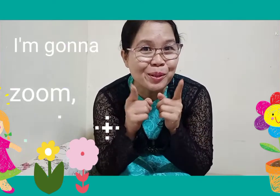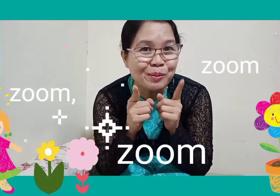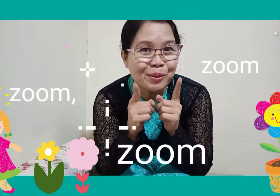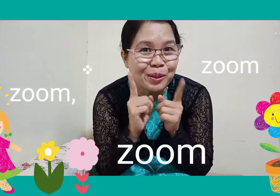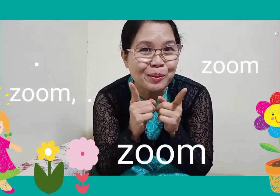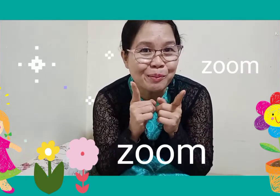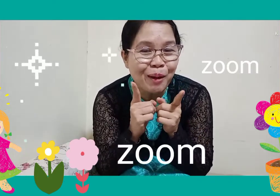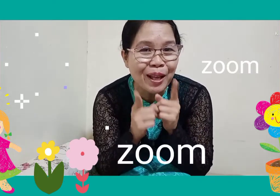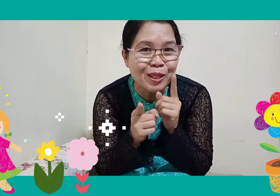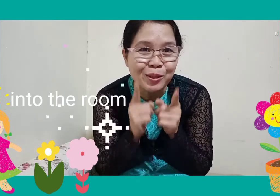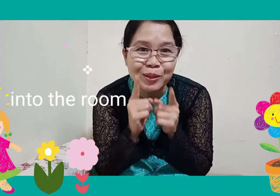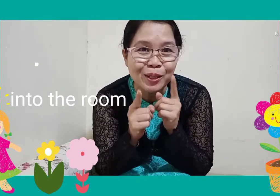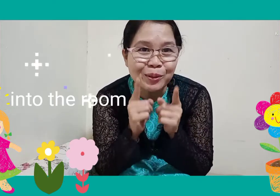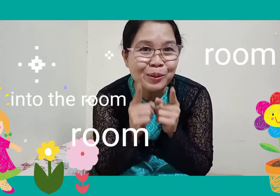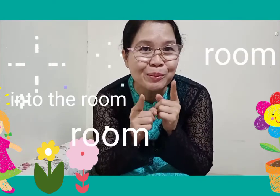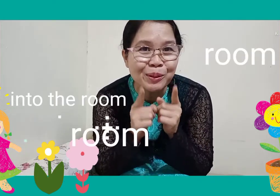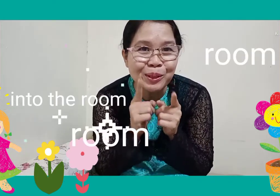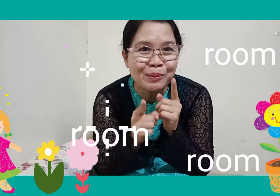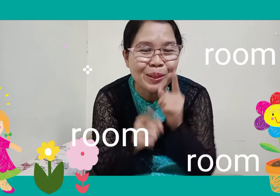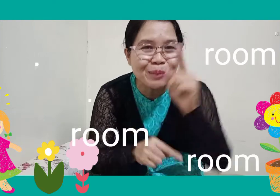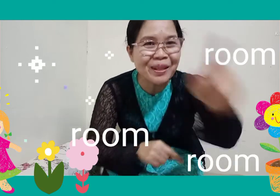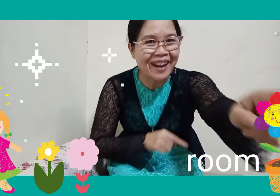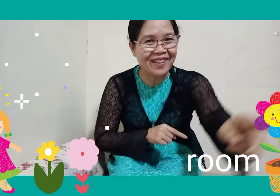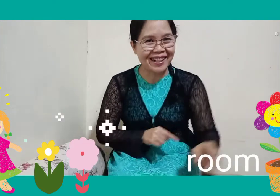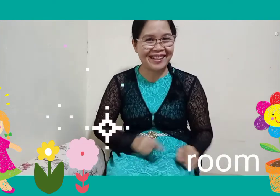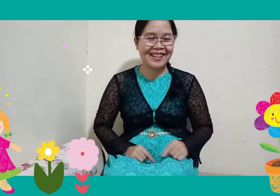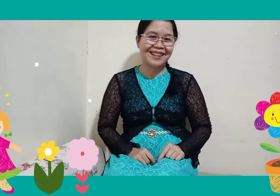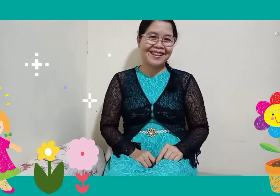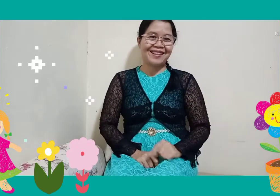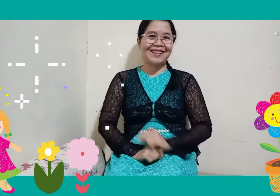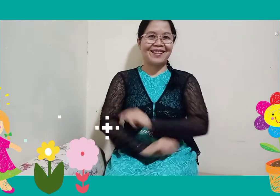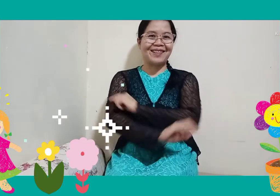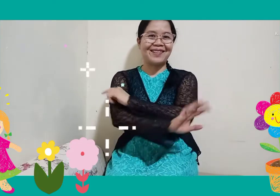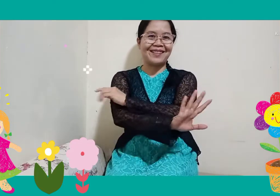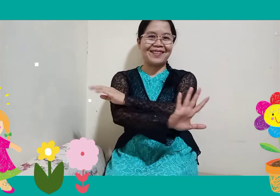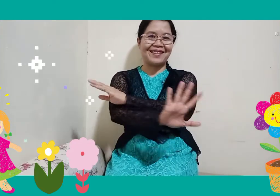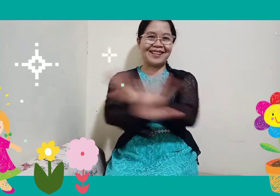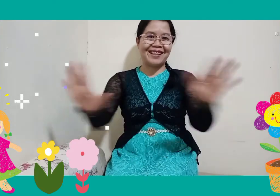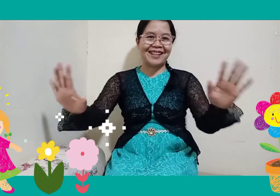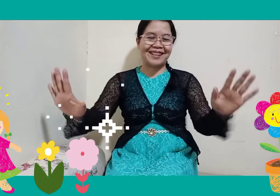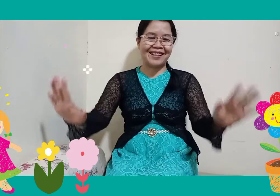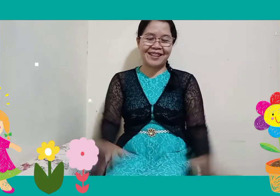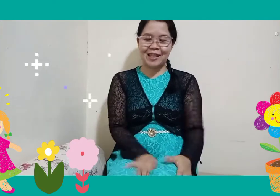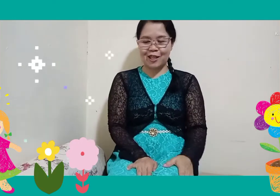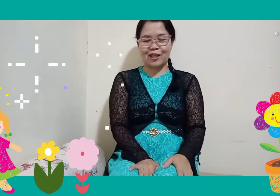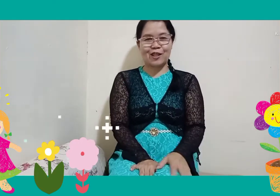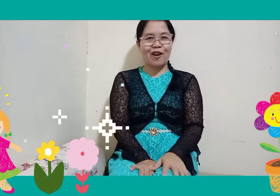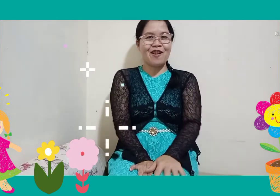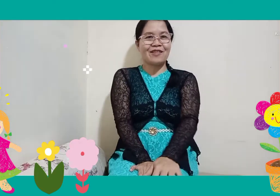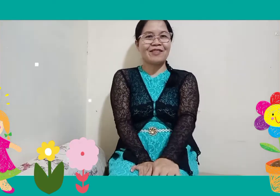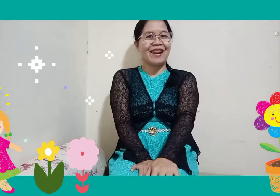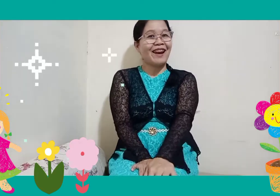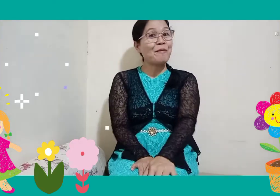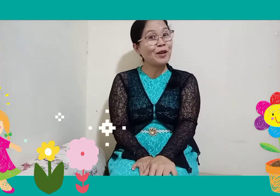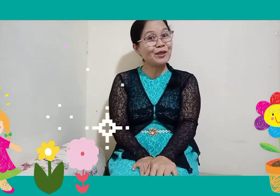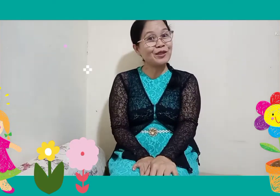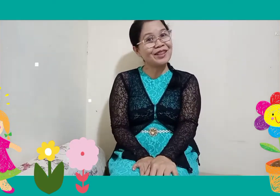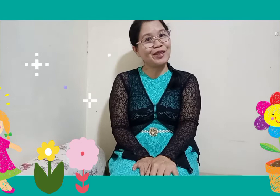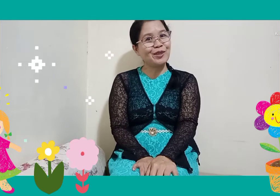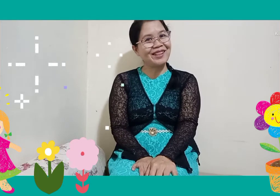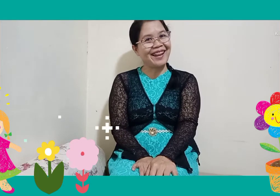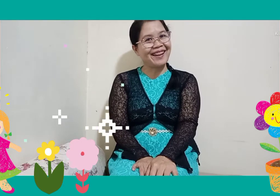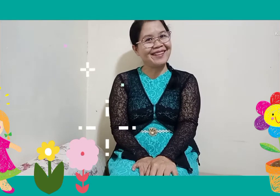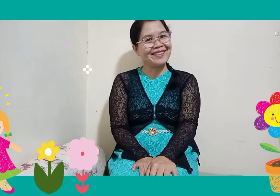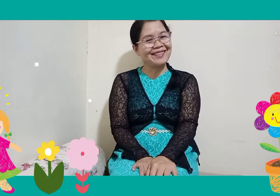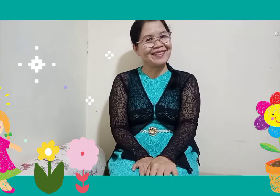zoom zoom zoom into the room okay so this is the song that I'm going